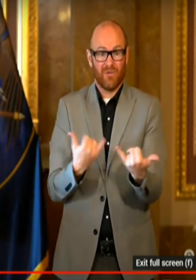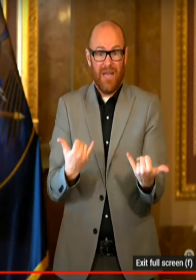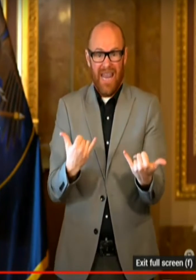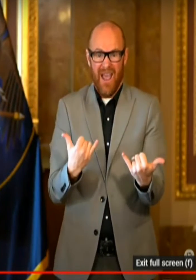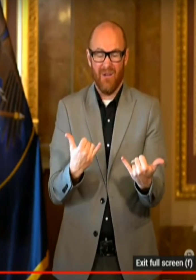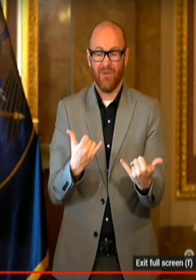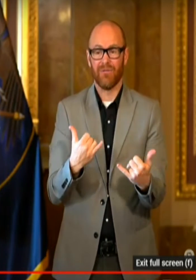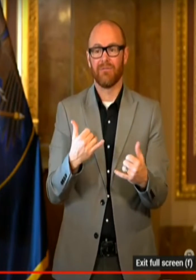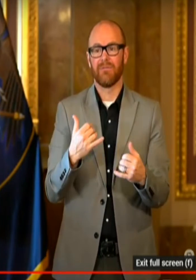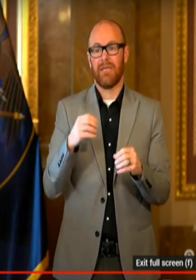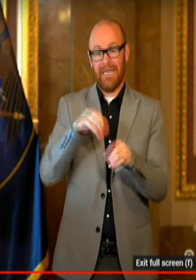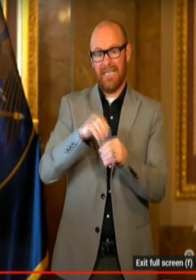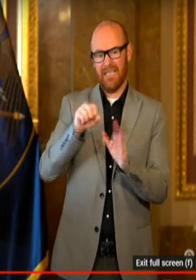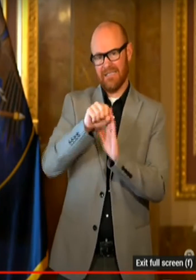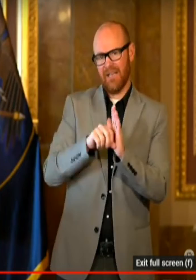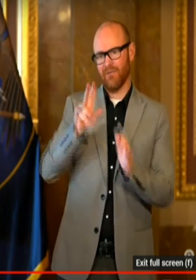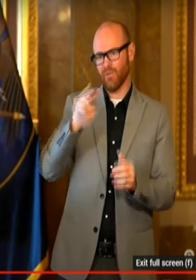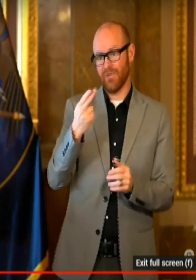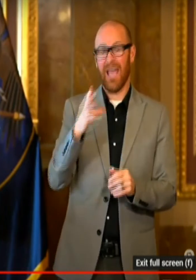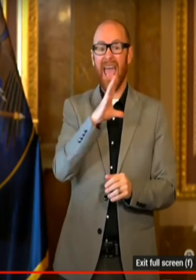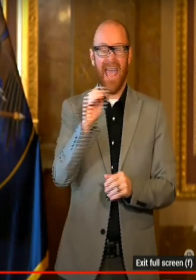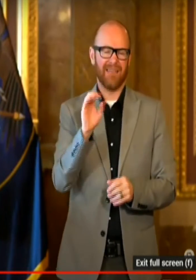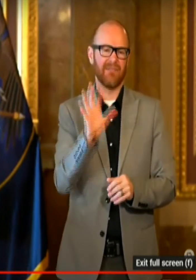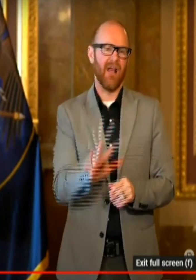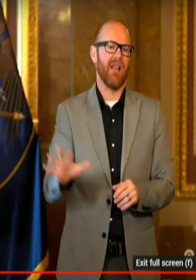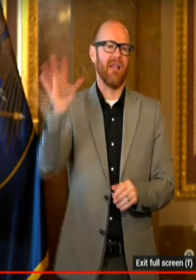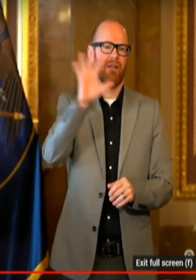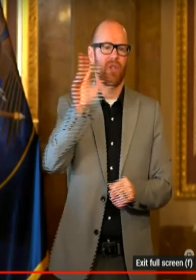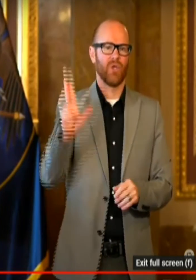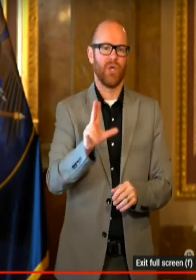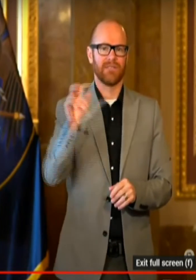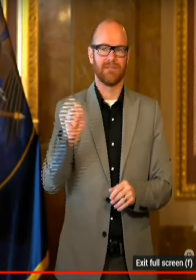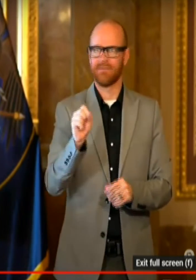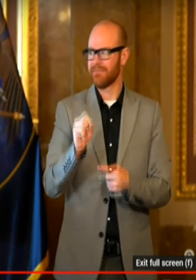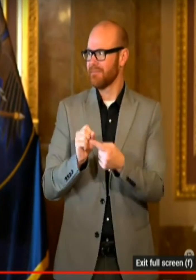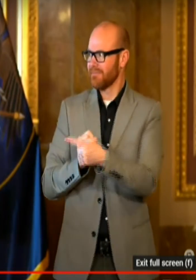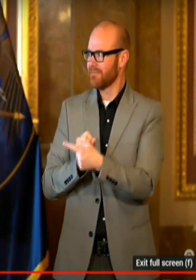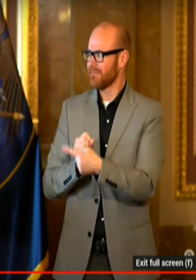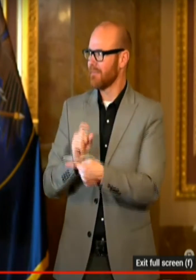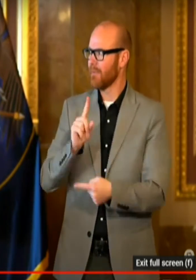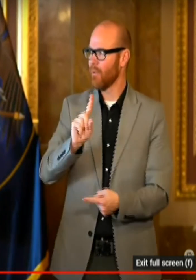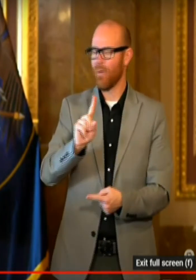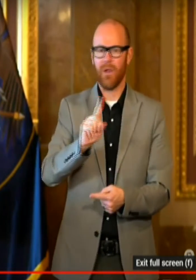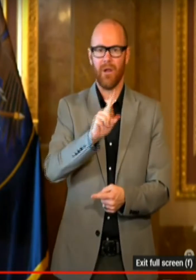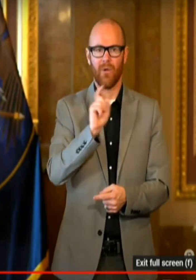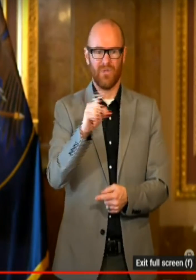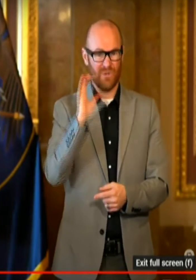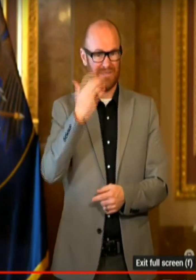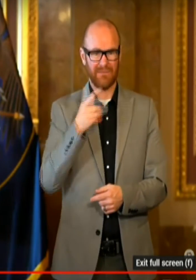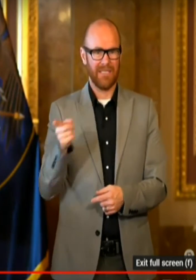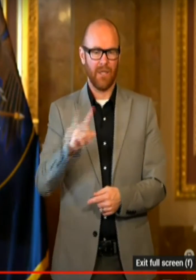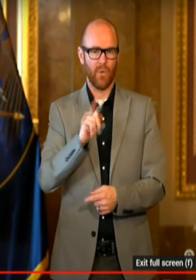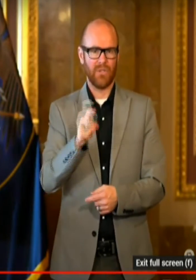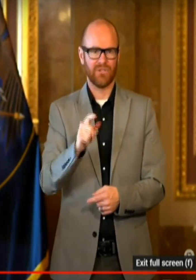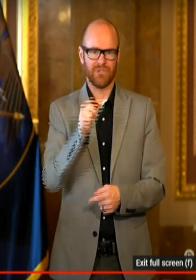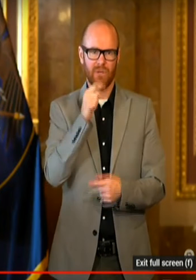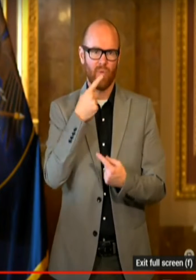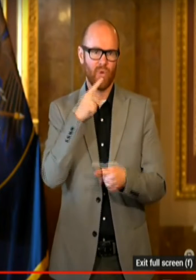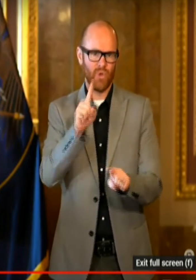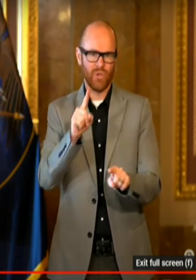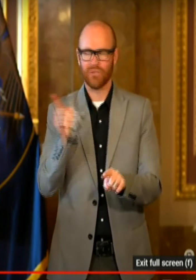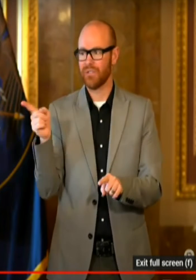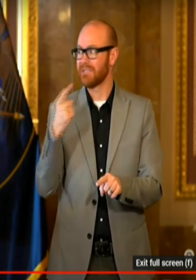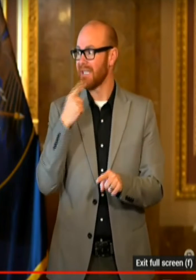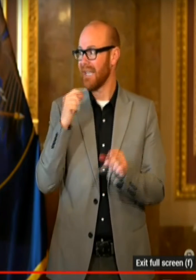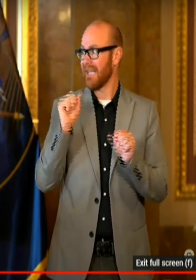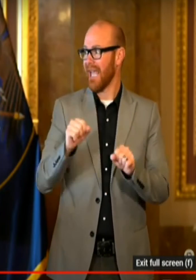nation that we can move to this model. Are we able to get... I have one question. We cannot go ahead. Okay. And they can put it in the